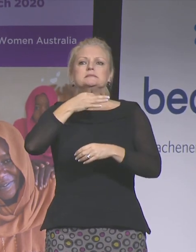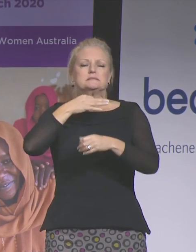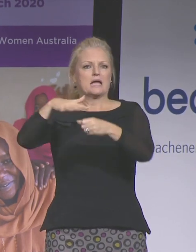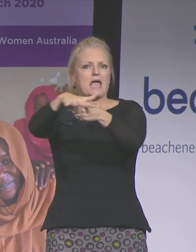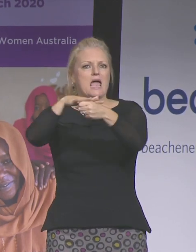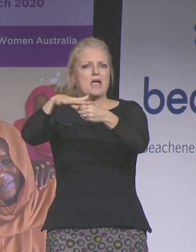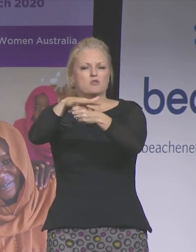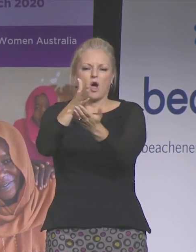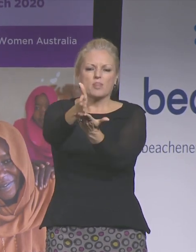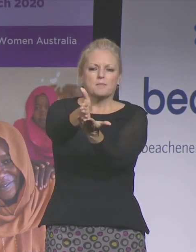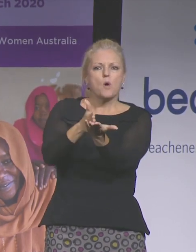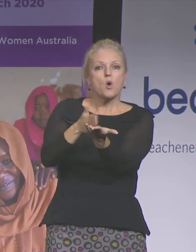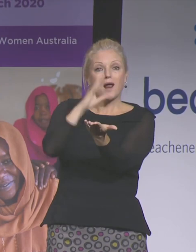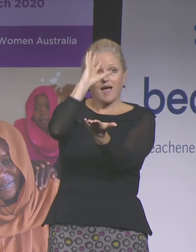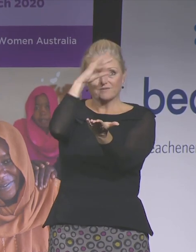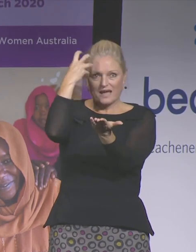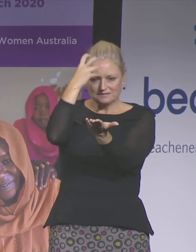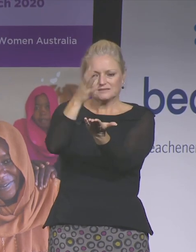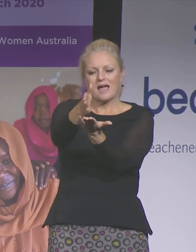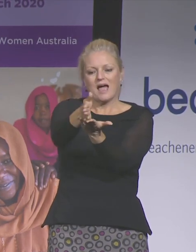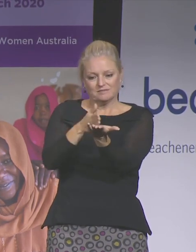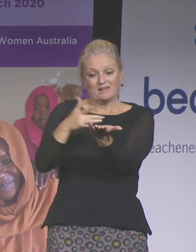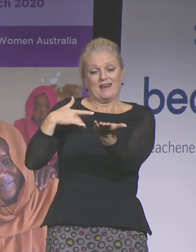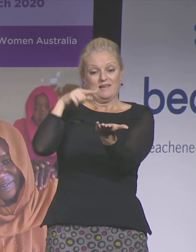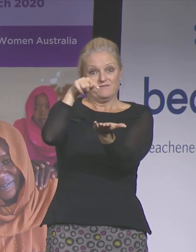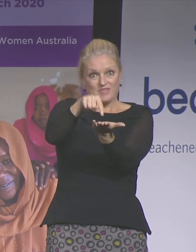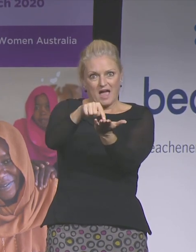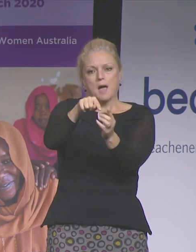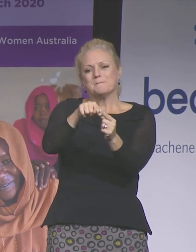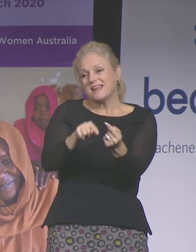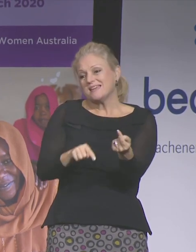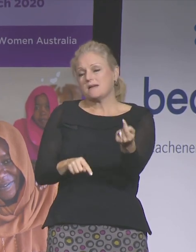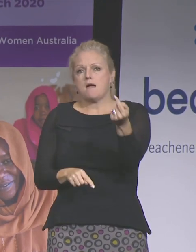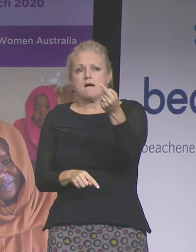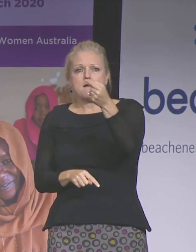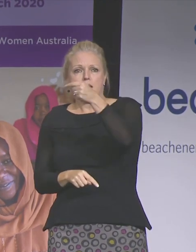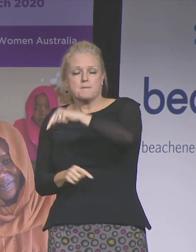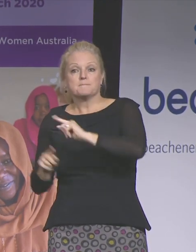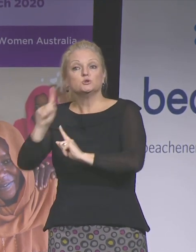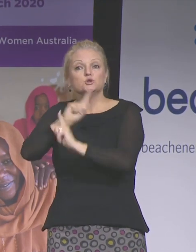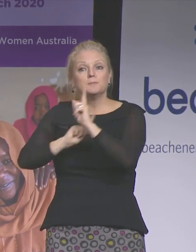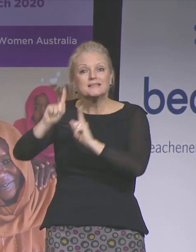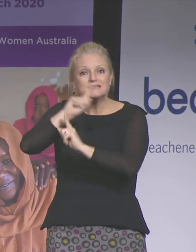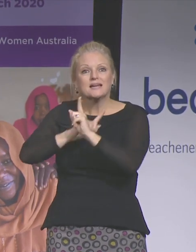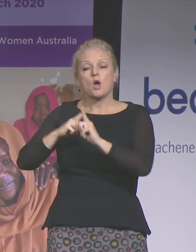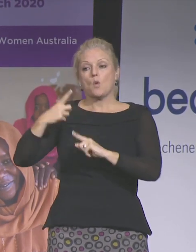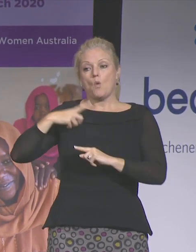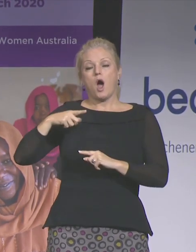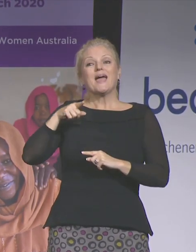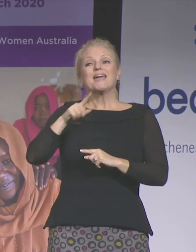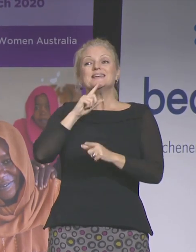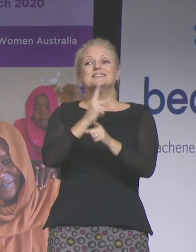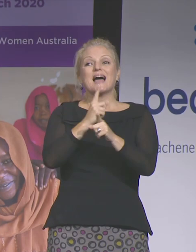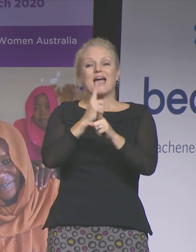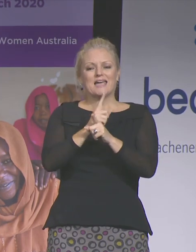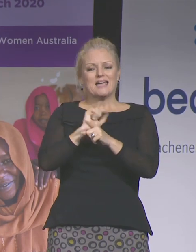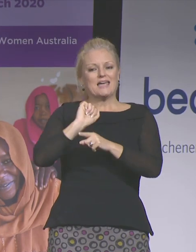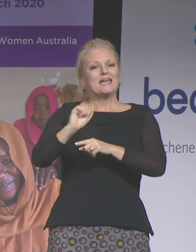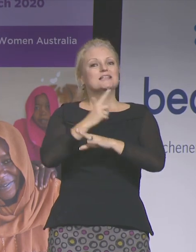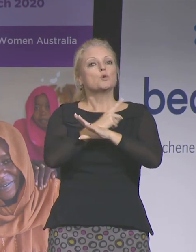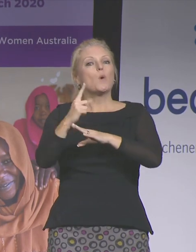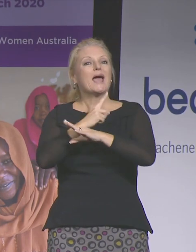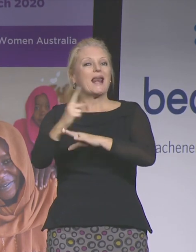the disputed territories. He wants to tell me that he is including gender equality content into his weekly